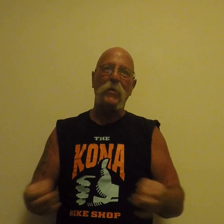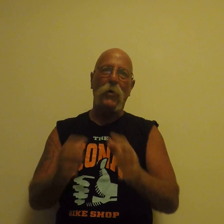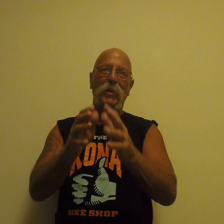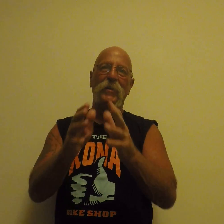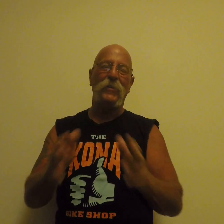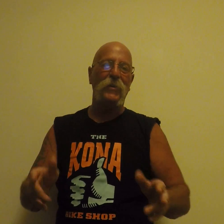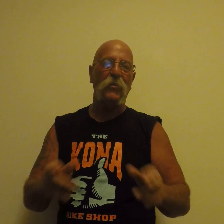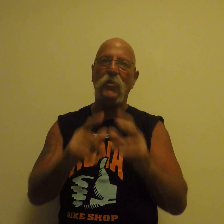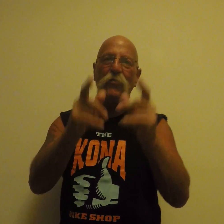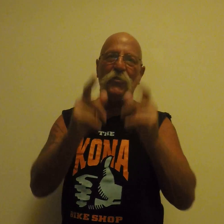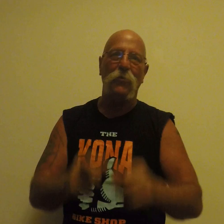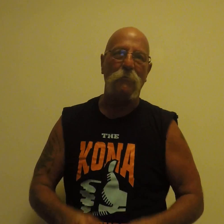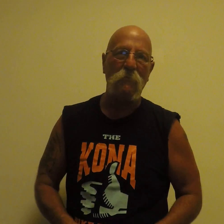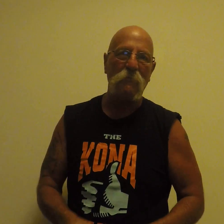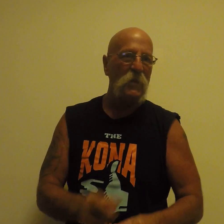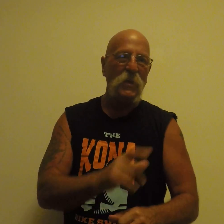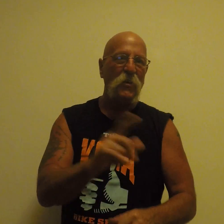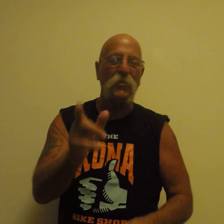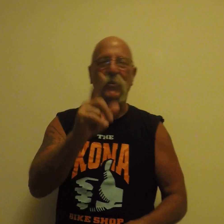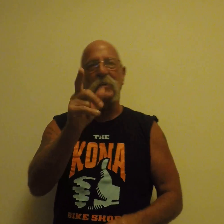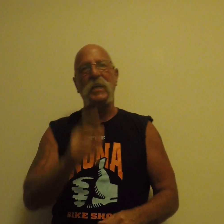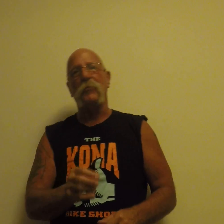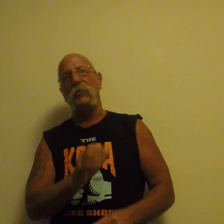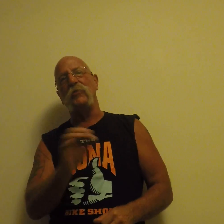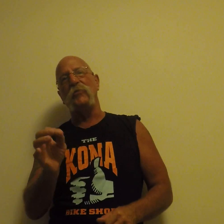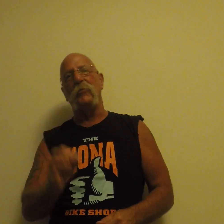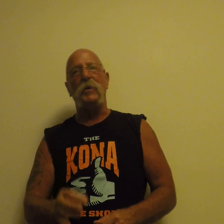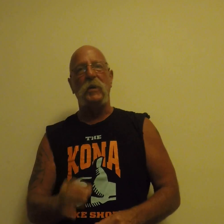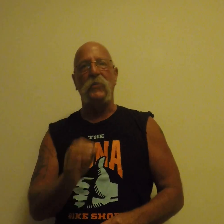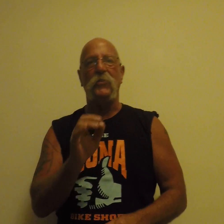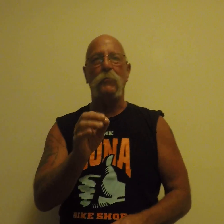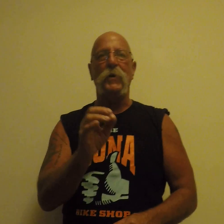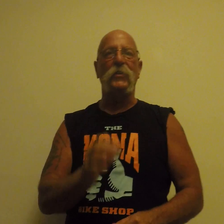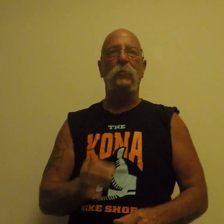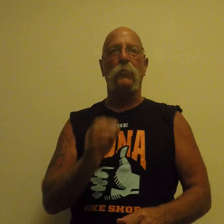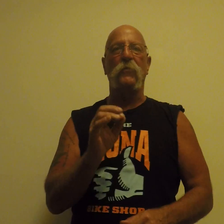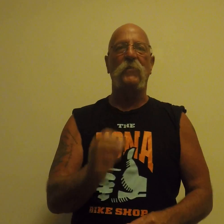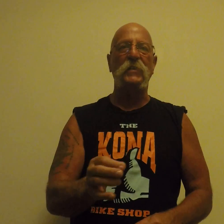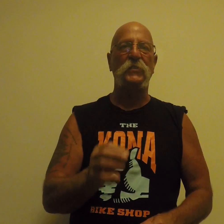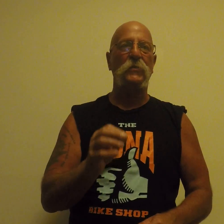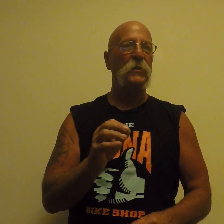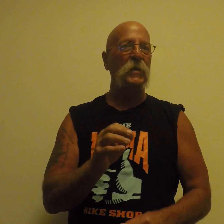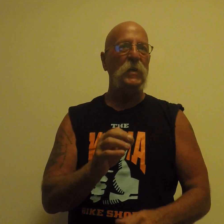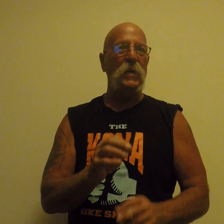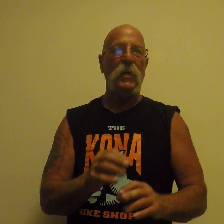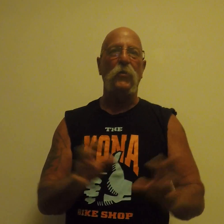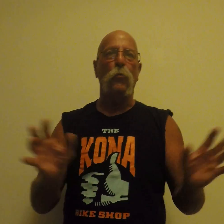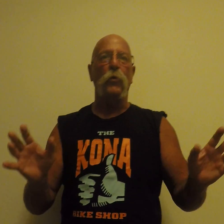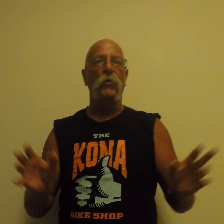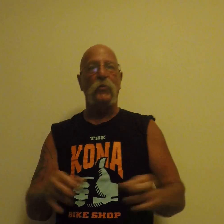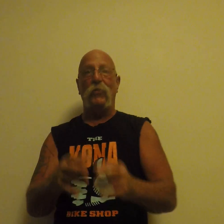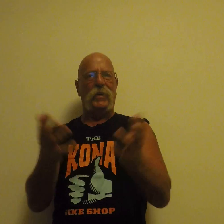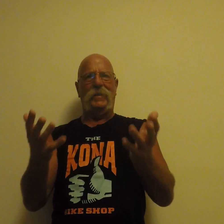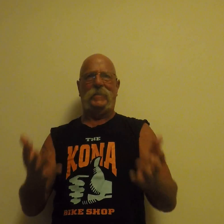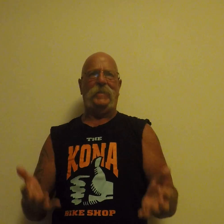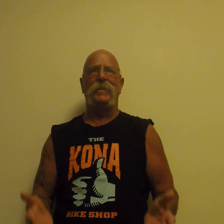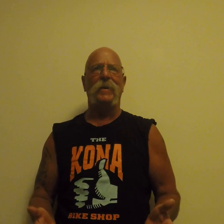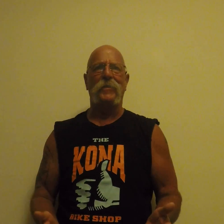What can I tell you? The YouTube. Here's a good example. YouTube is the best professor in the world. Don't cost you nothing.